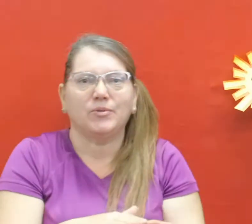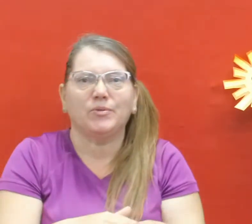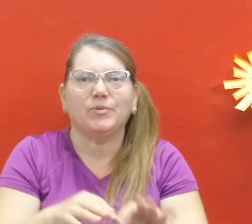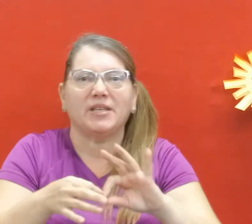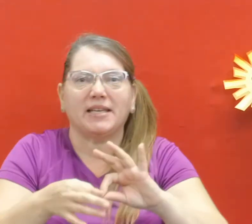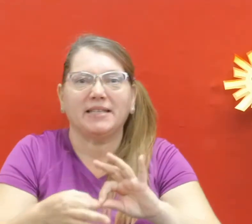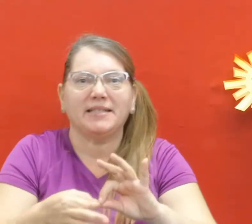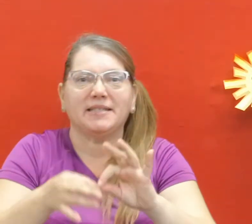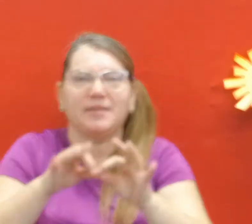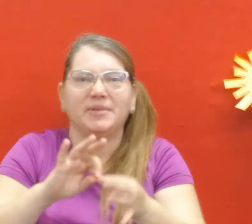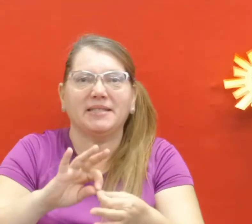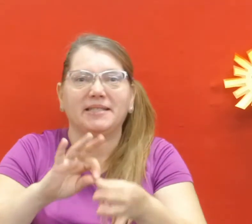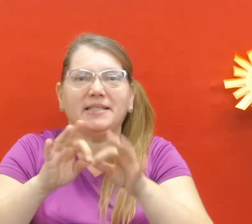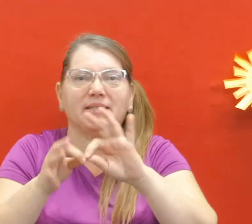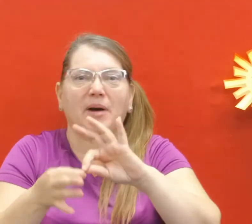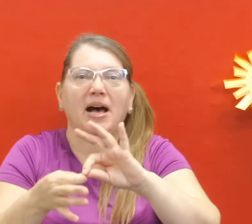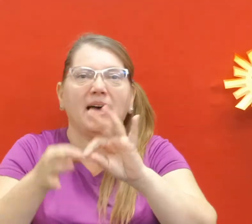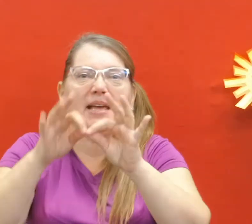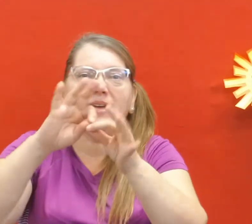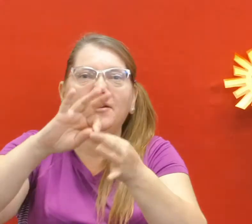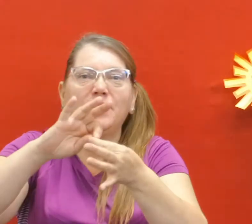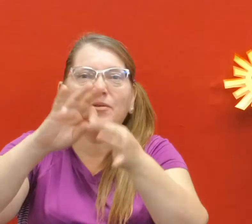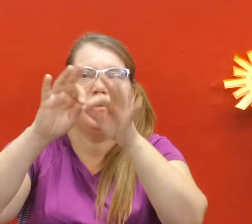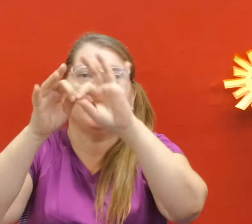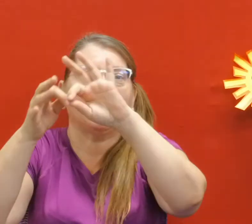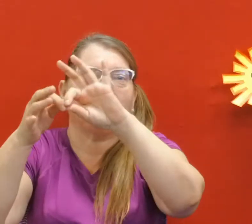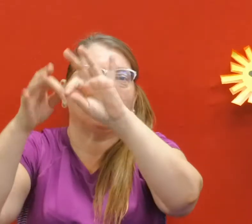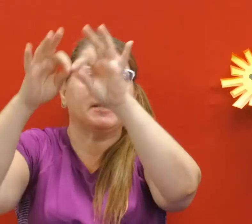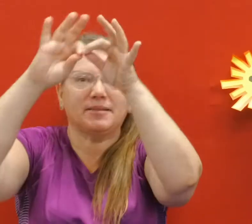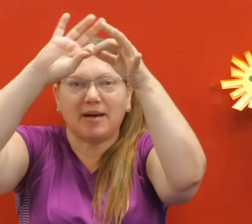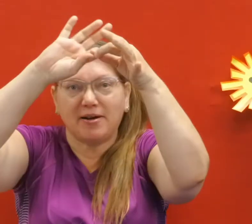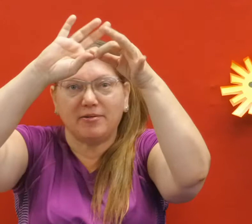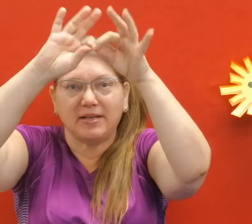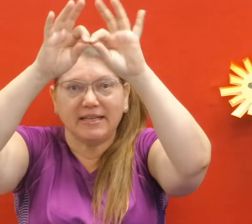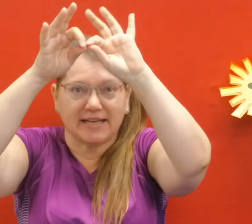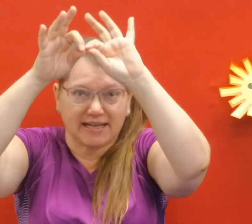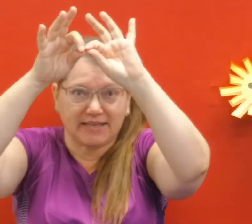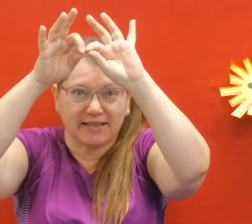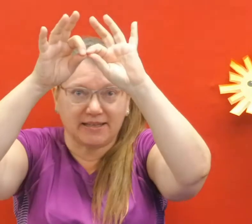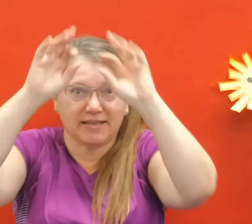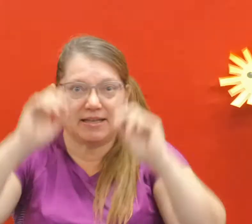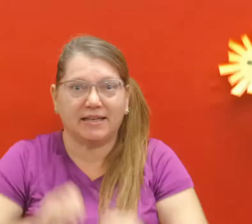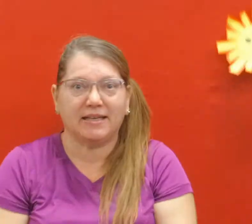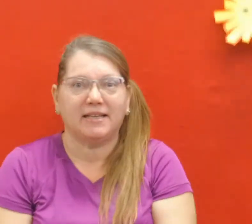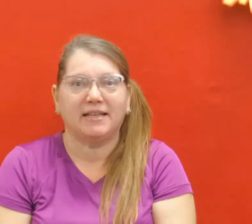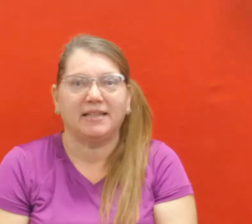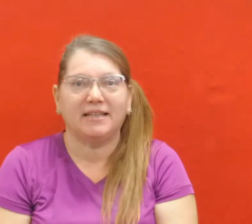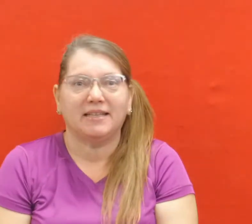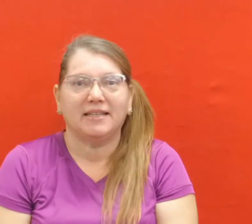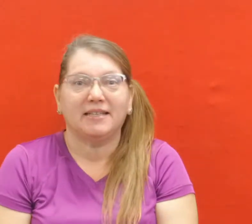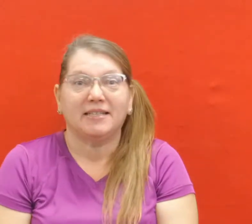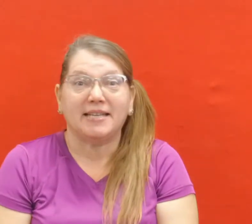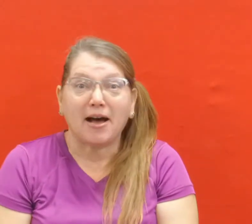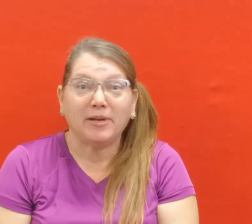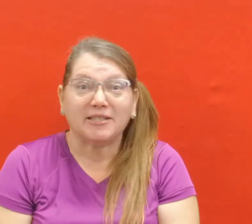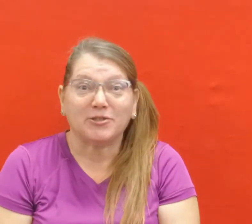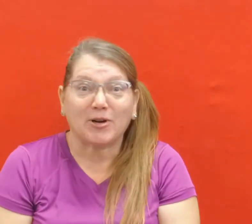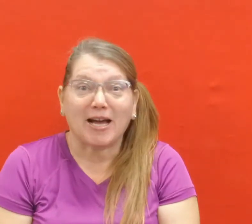the itsy bitsy spider went up the spout again. Now let's try